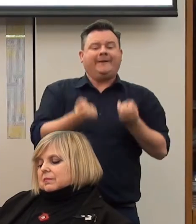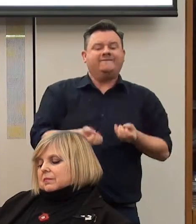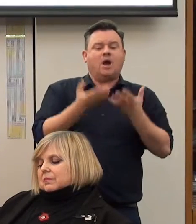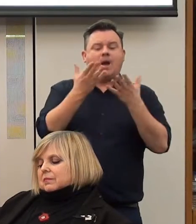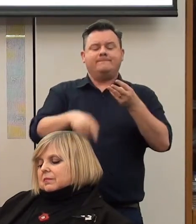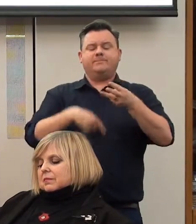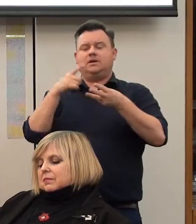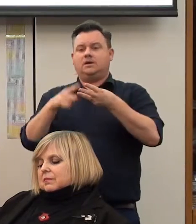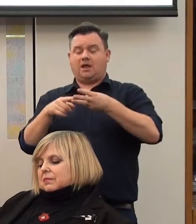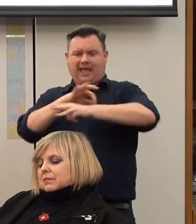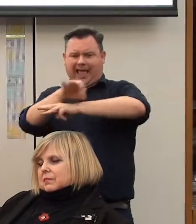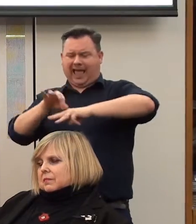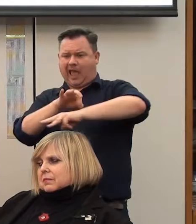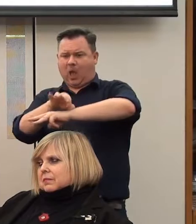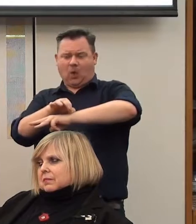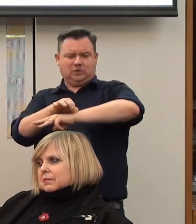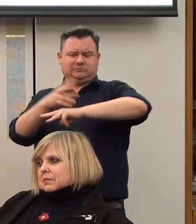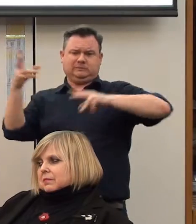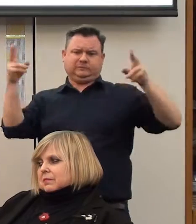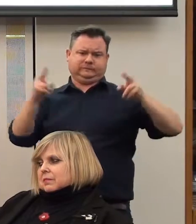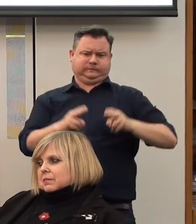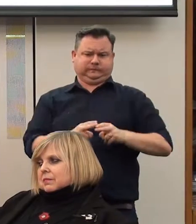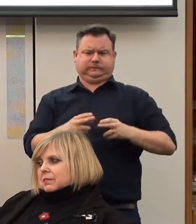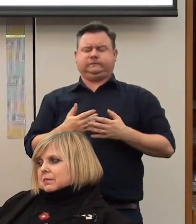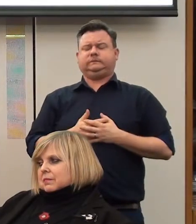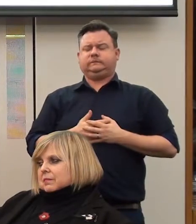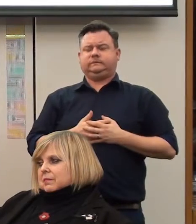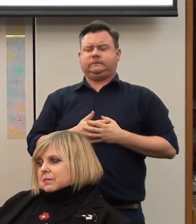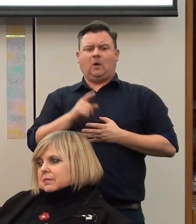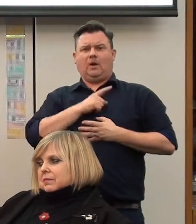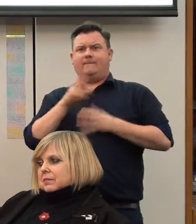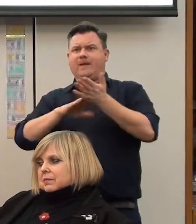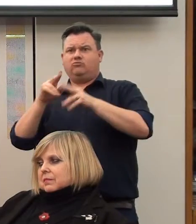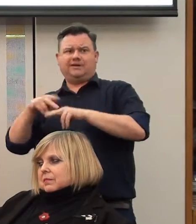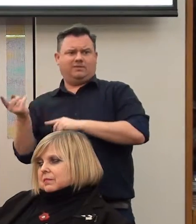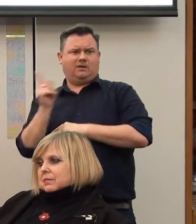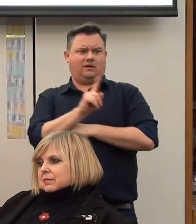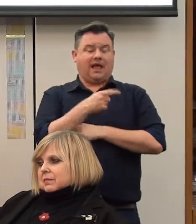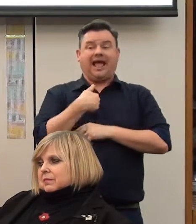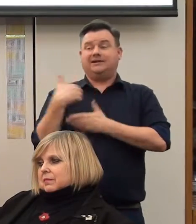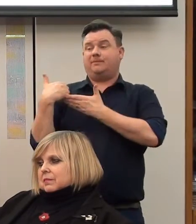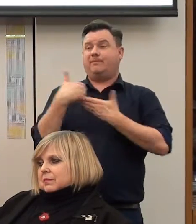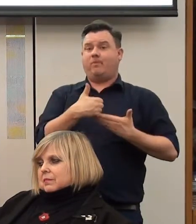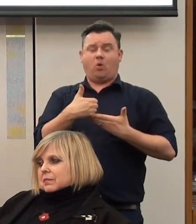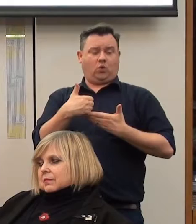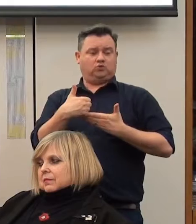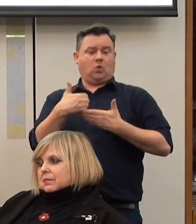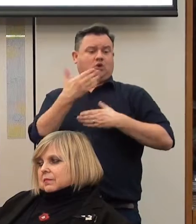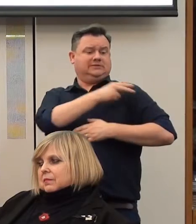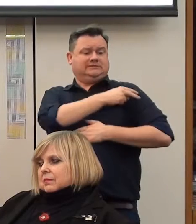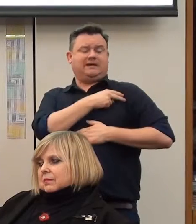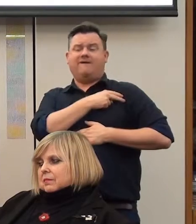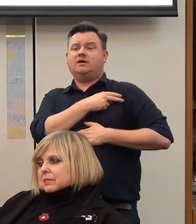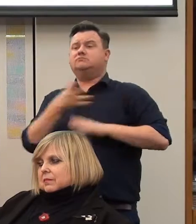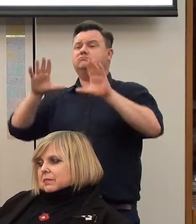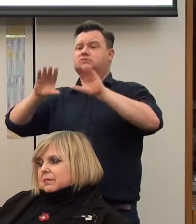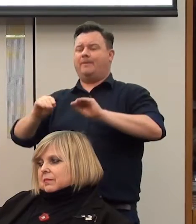the hours that the children are in school are being cut, and about supports that being taken out of our schools from these young people. And I